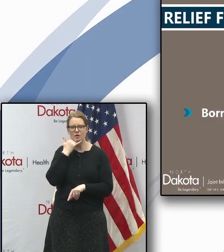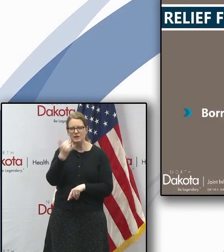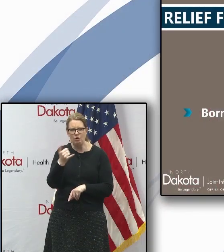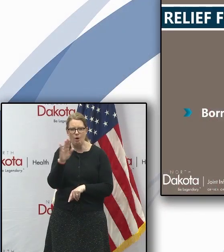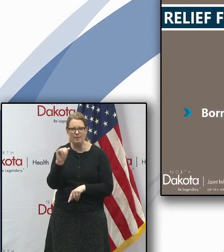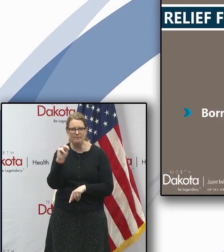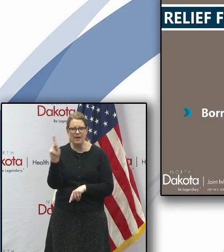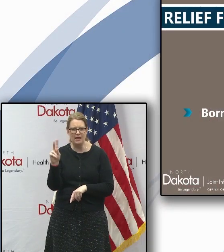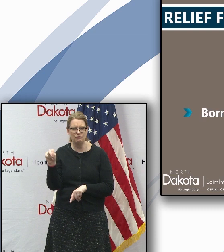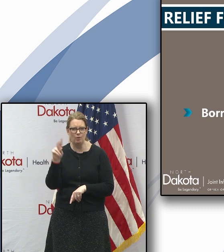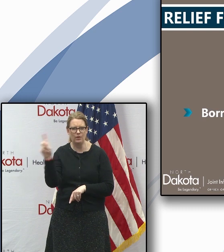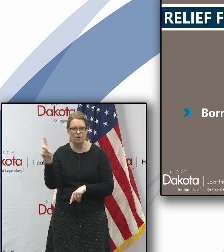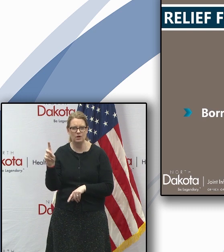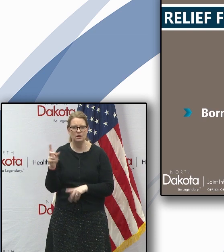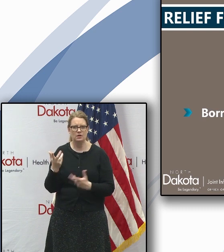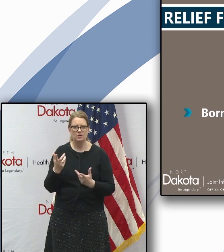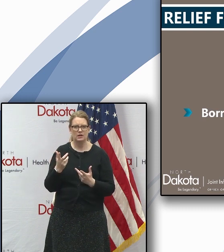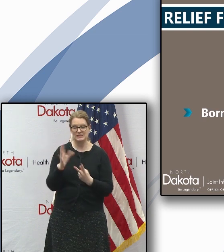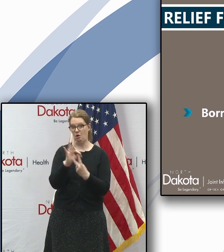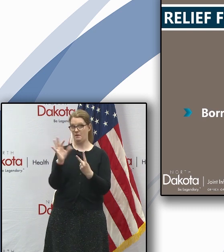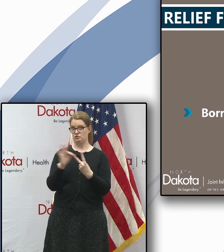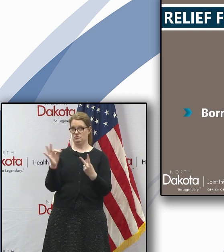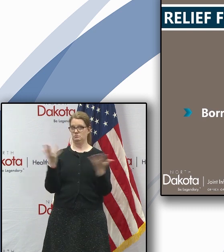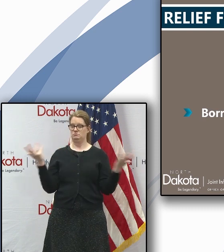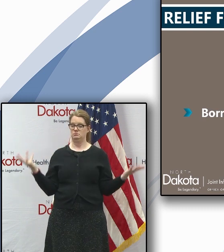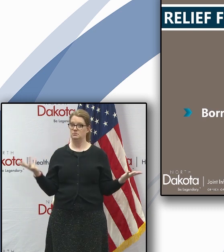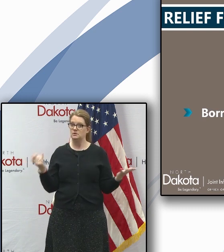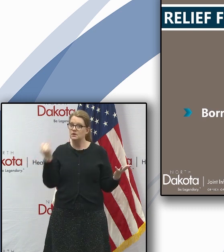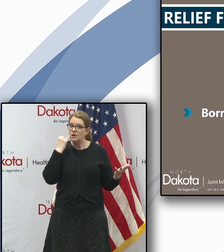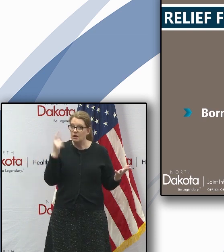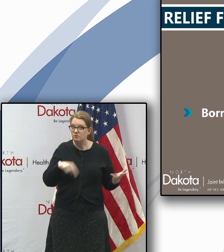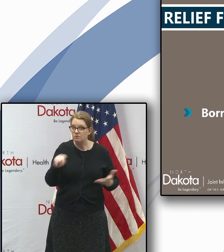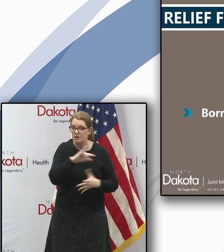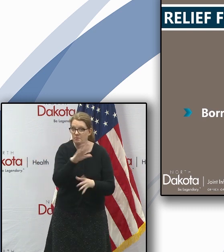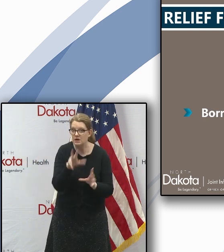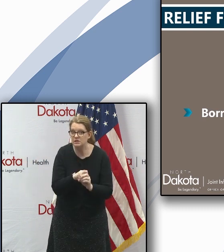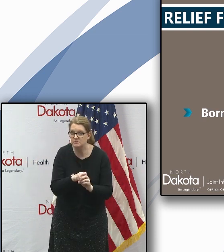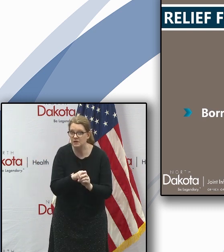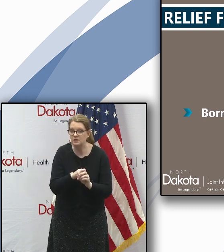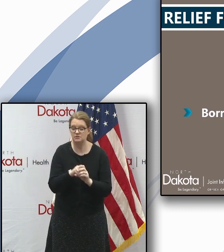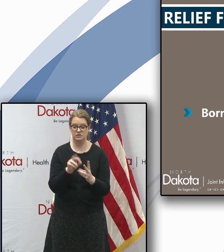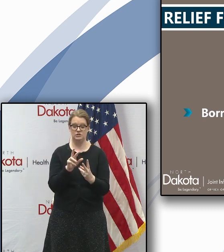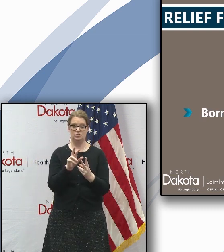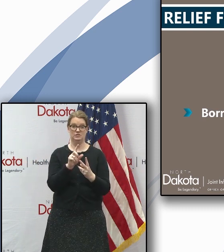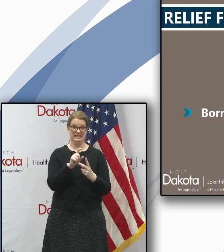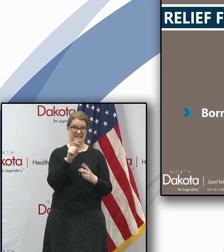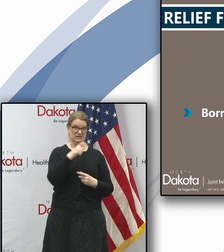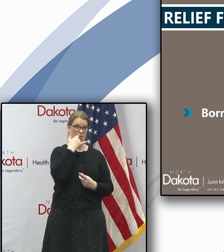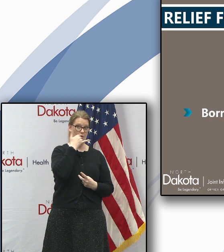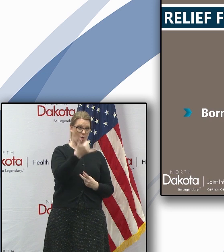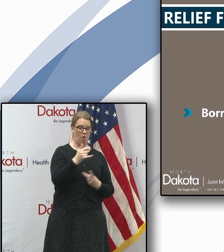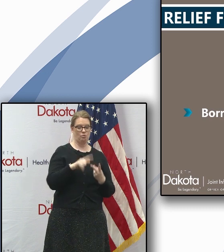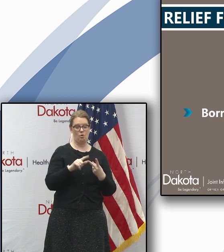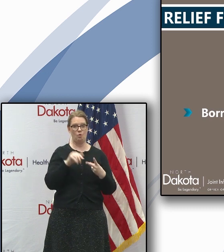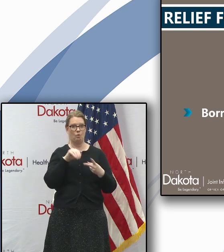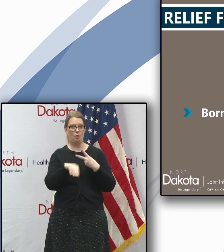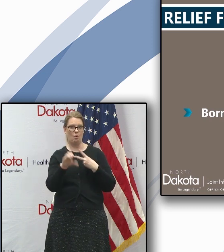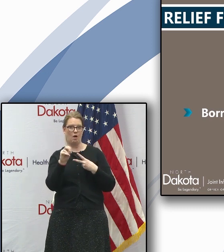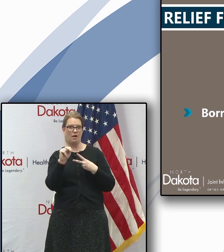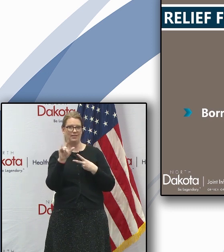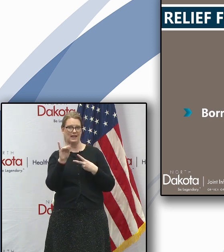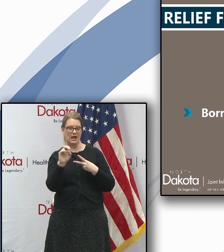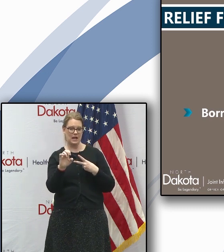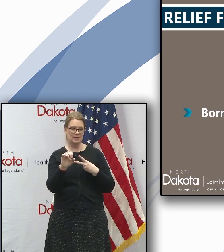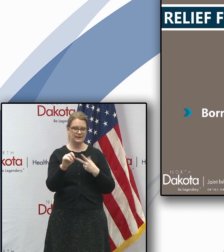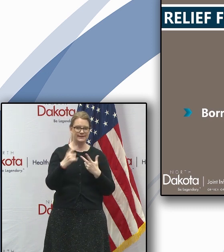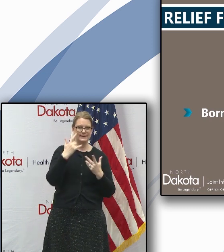but this is an opt-in program so if you want to participate in this you've got to either go online or call and borrowers can decide